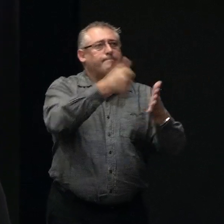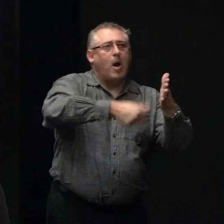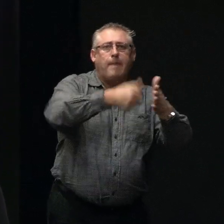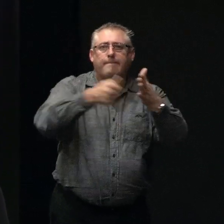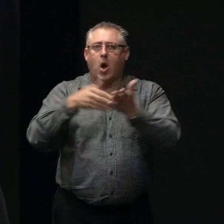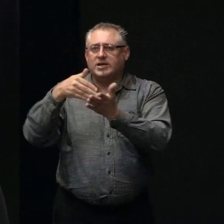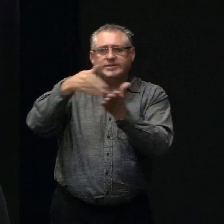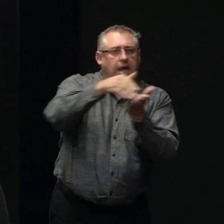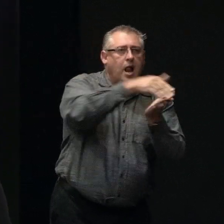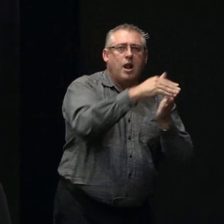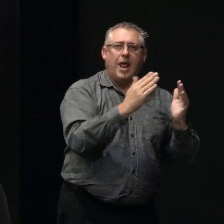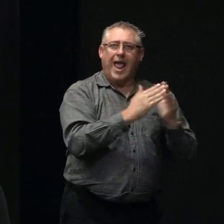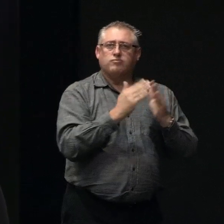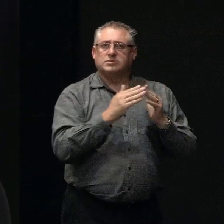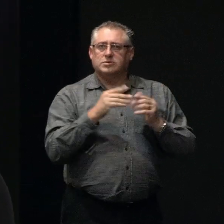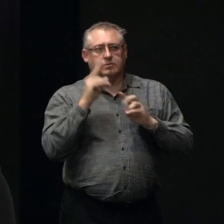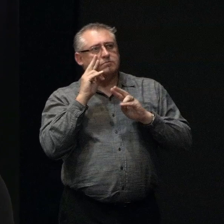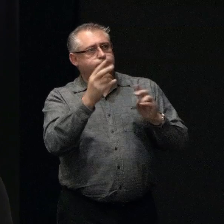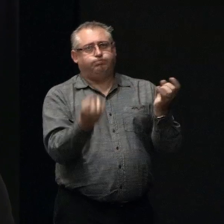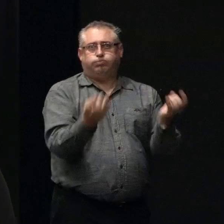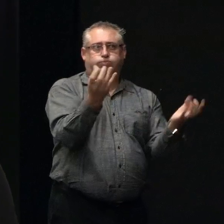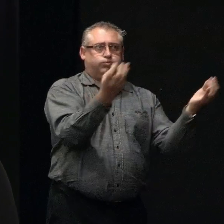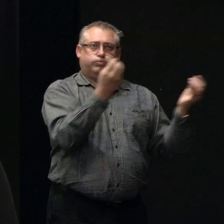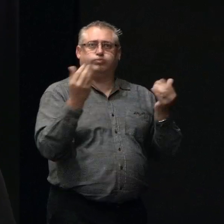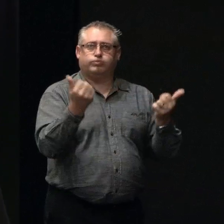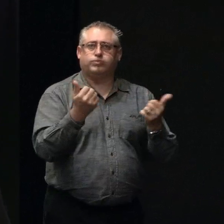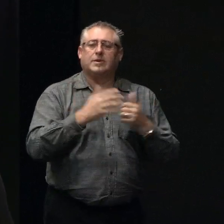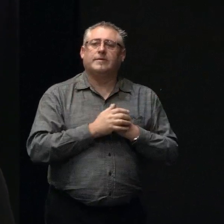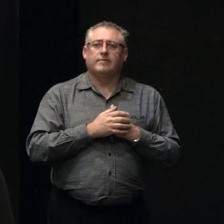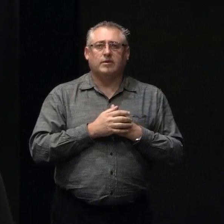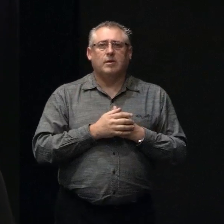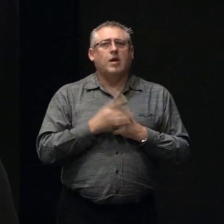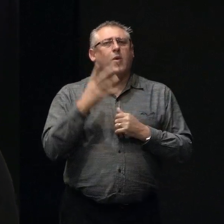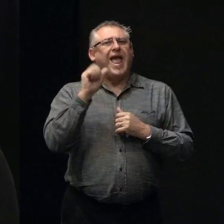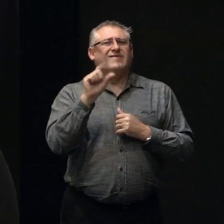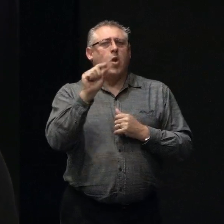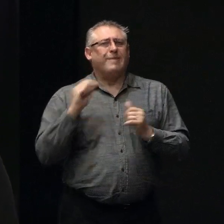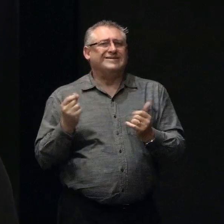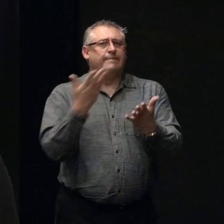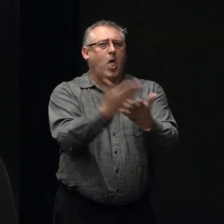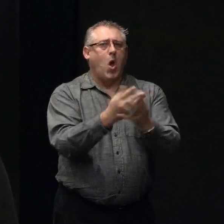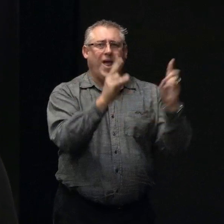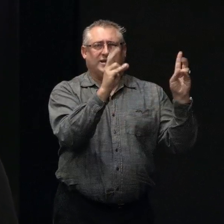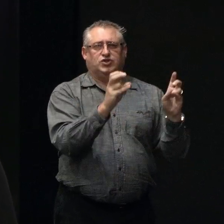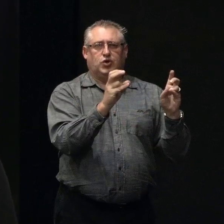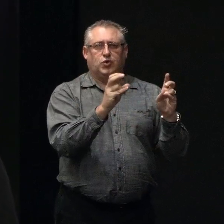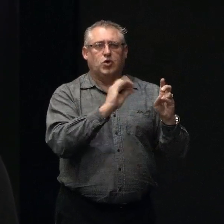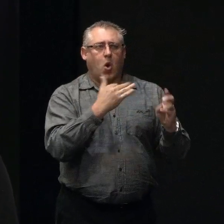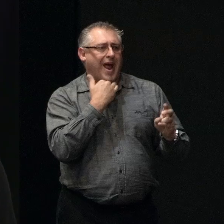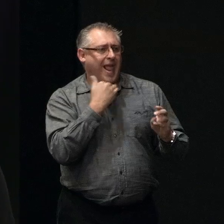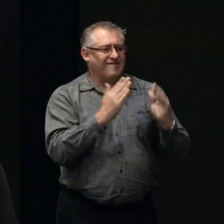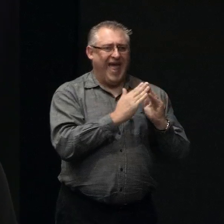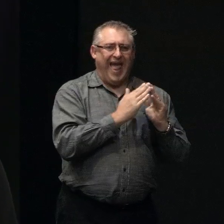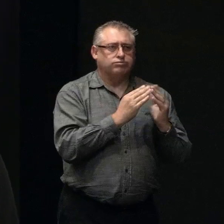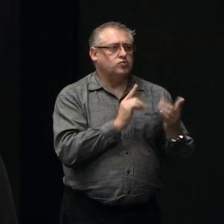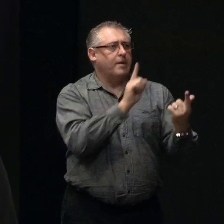and selling will have experience themselves. It is very buoyant. Obviously, we've got a bit of a supply issue in that we don't have sufficient supply of housing stock to meet